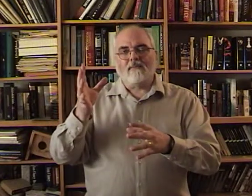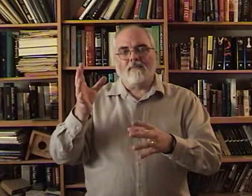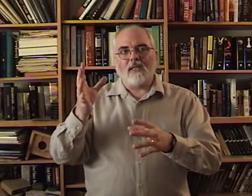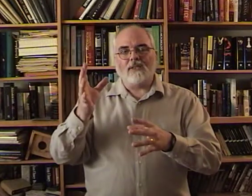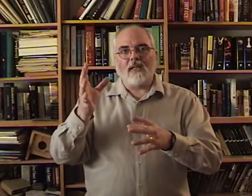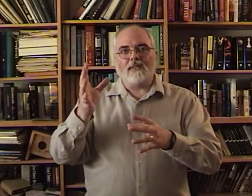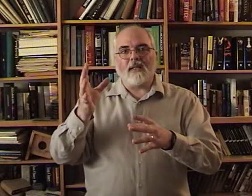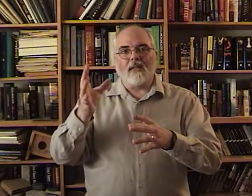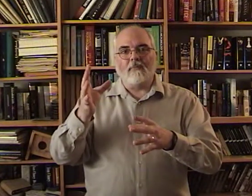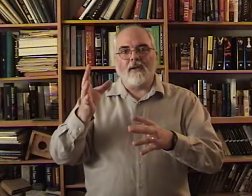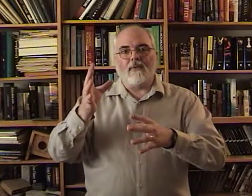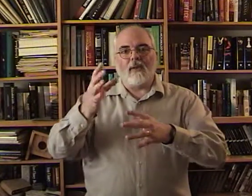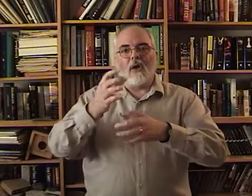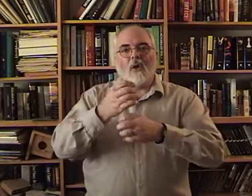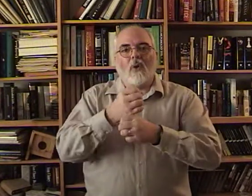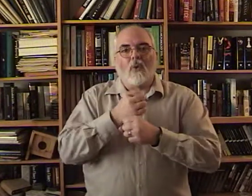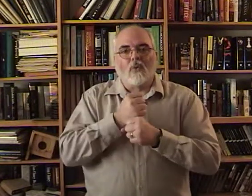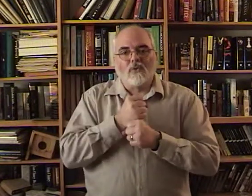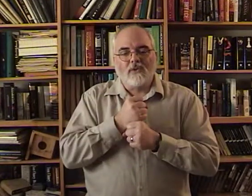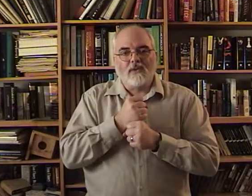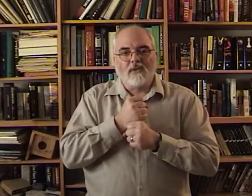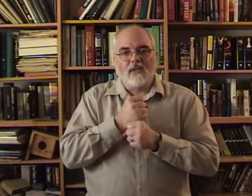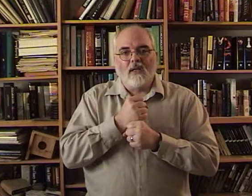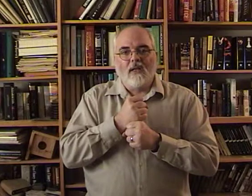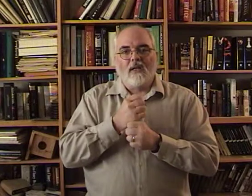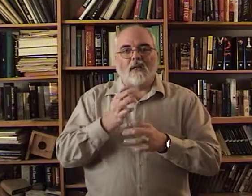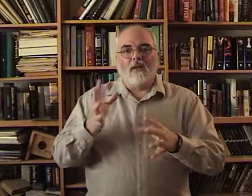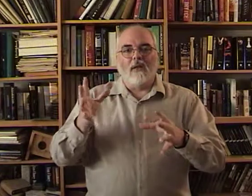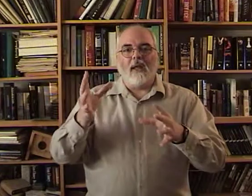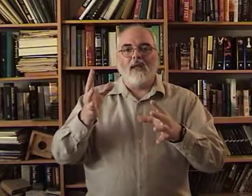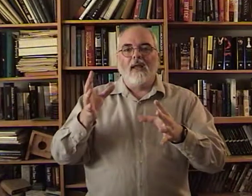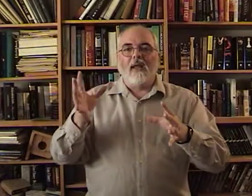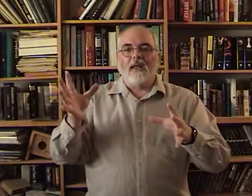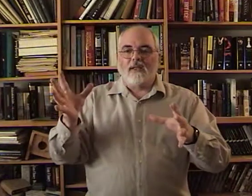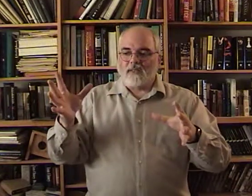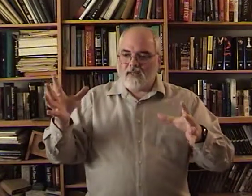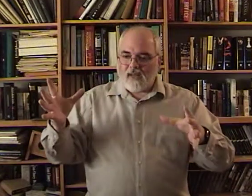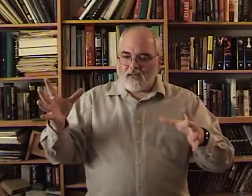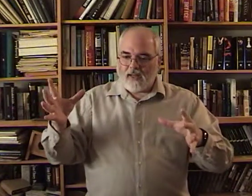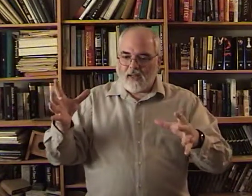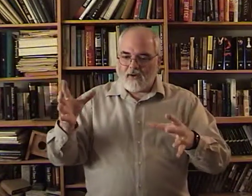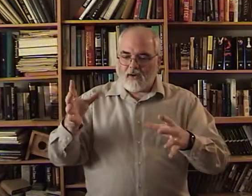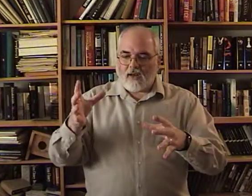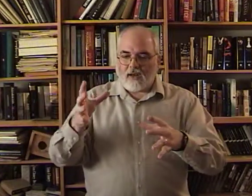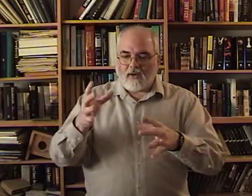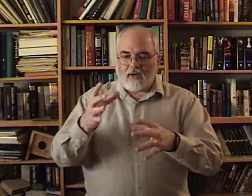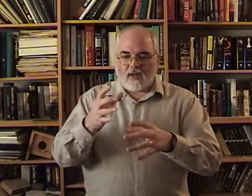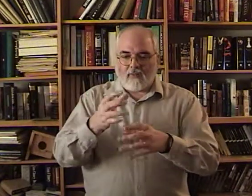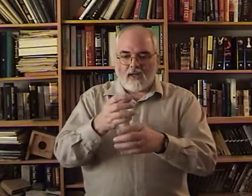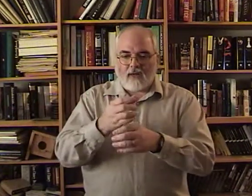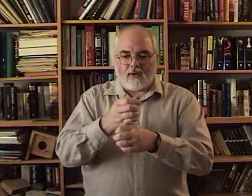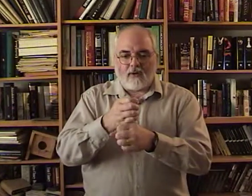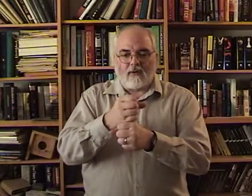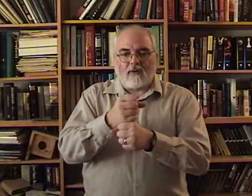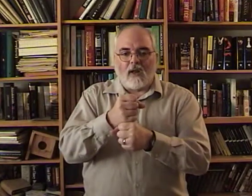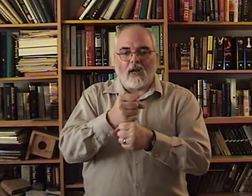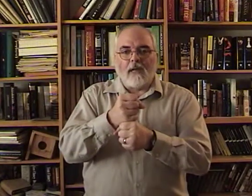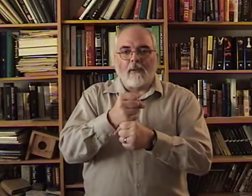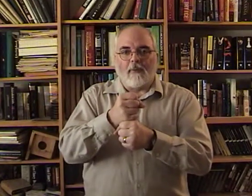Holds. Let's. Let's. sign that a little bit differently. Holds. Okay. Take it together. Like you're going to come together. And climb up a